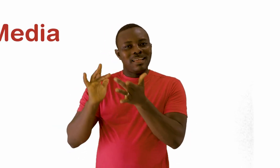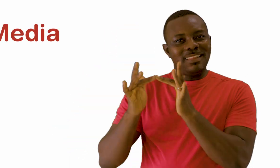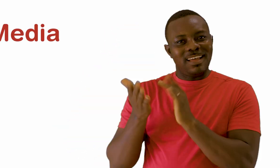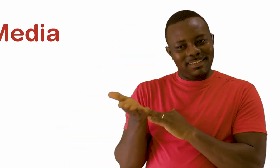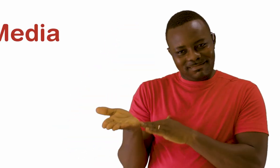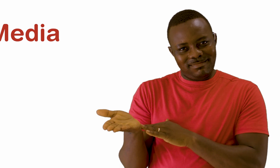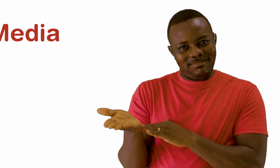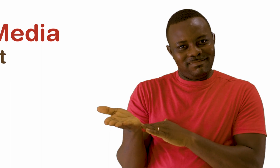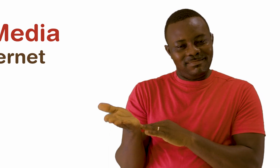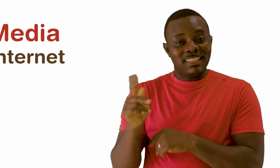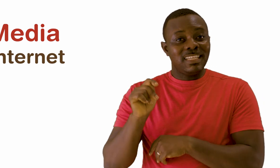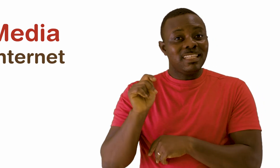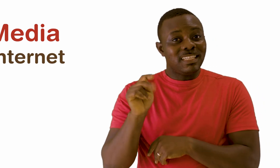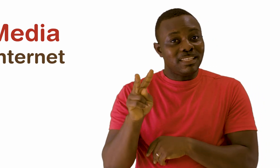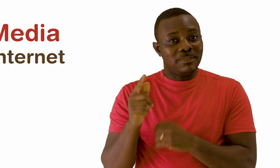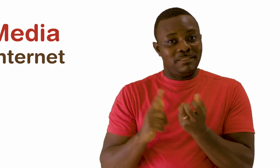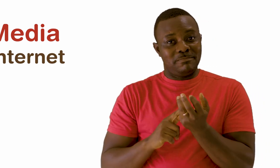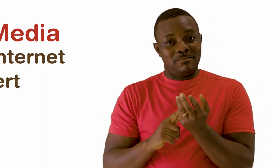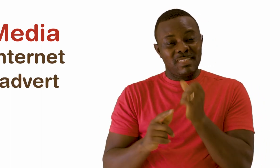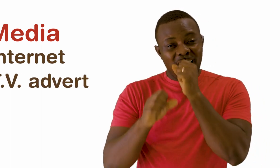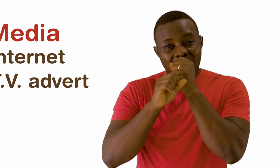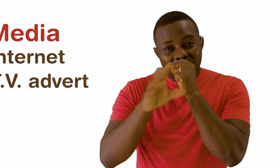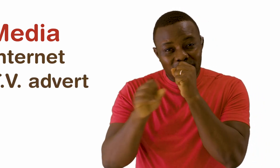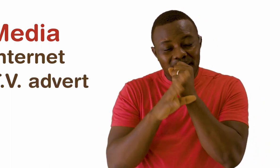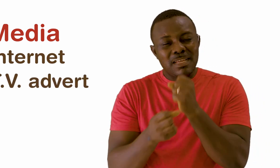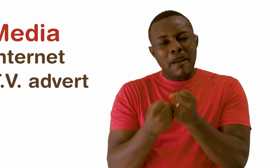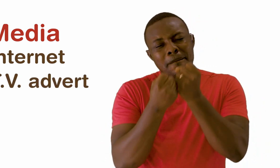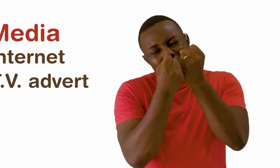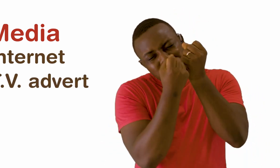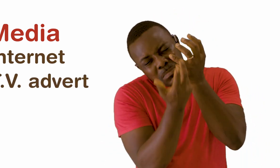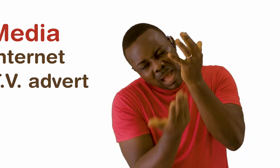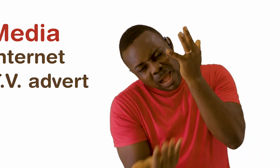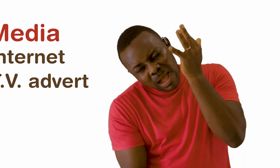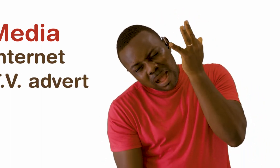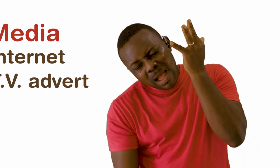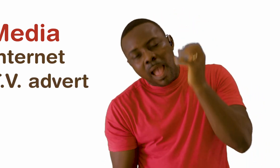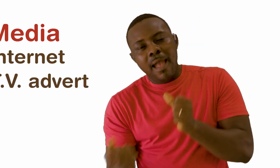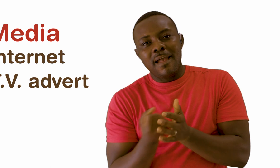Media includes the internet, TV, advertisements. It's a very, very long list of things.